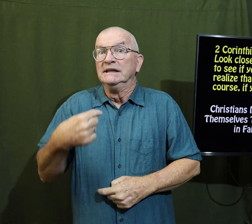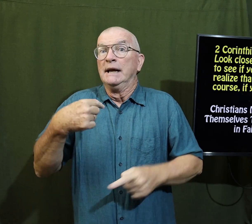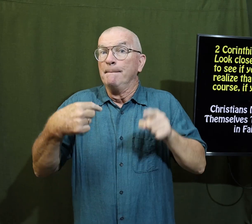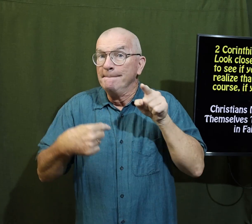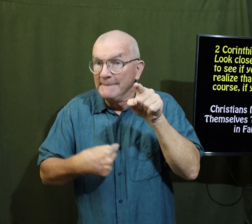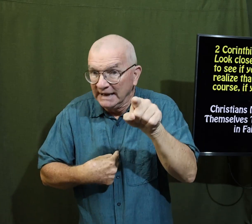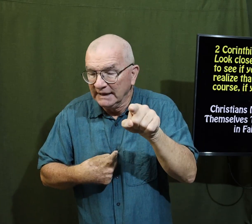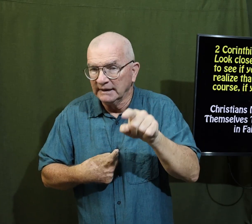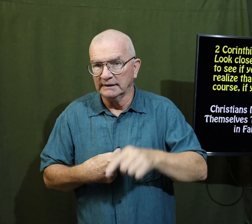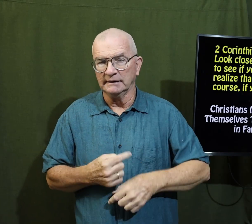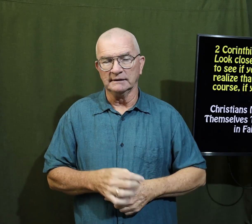changing me